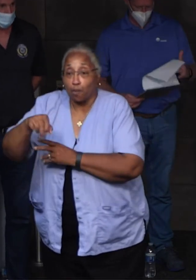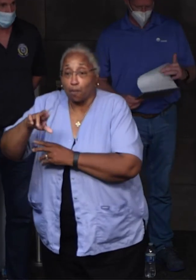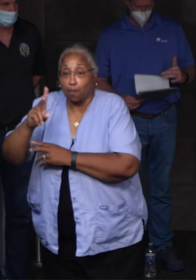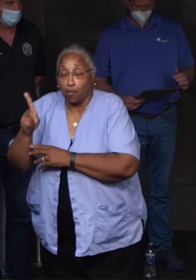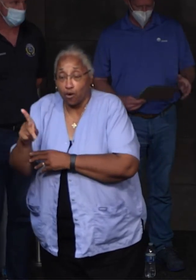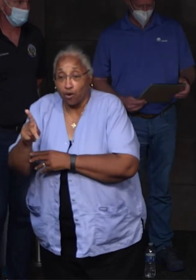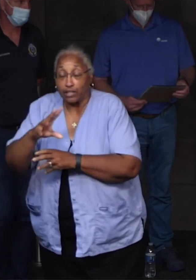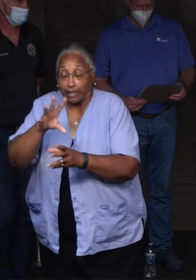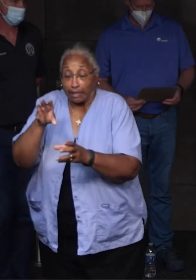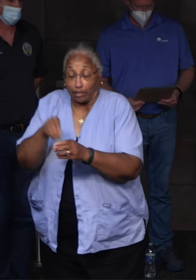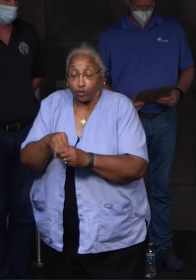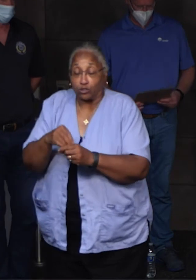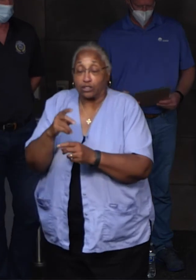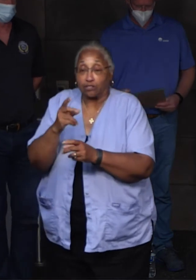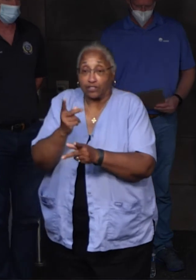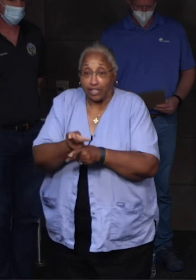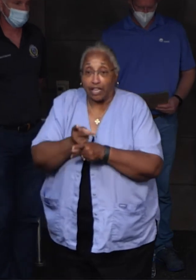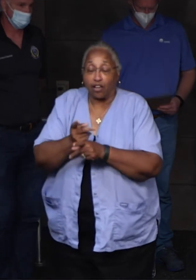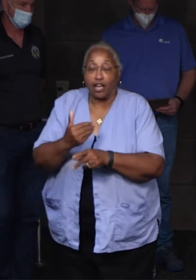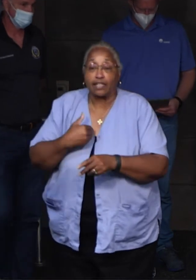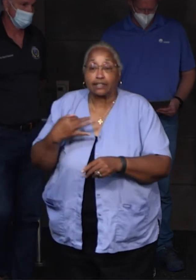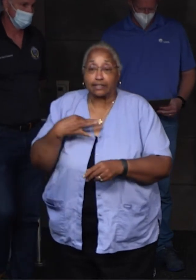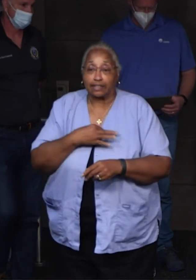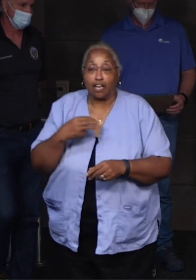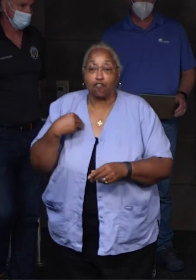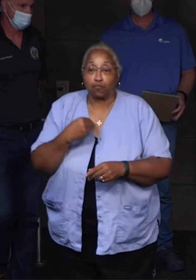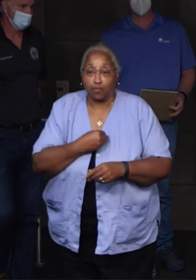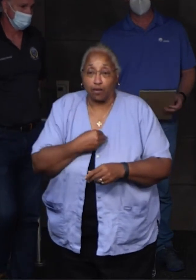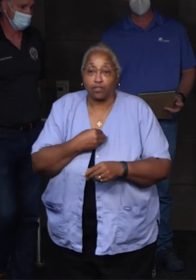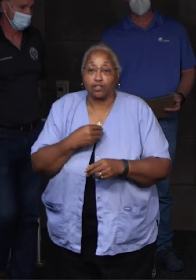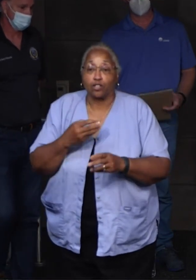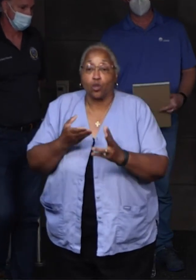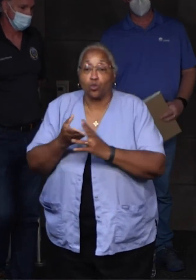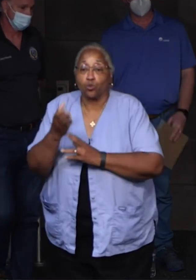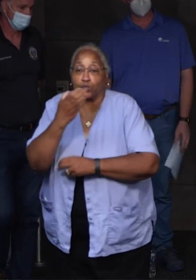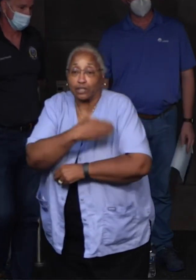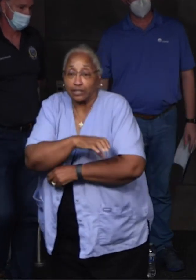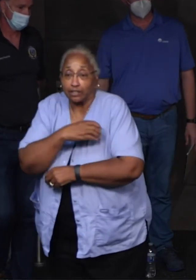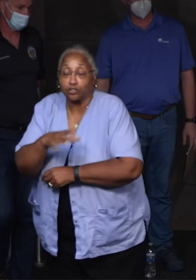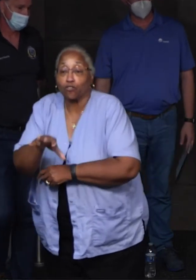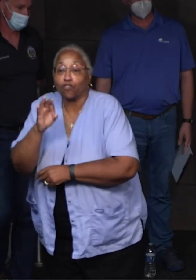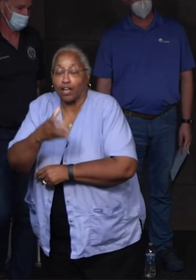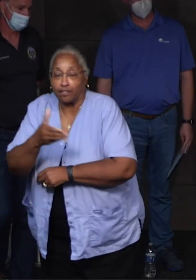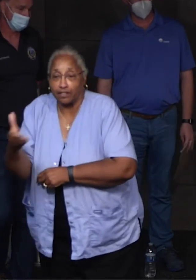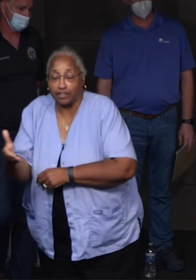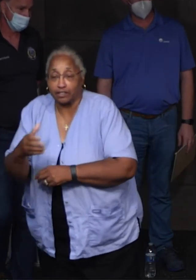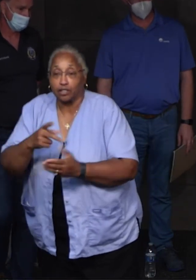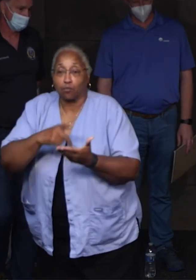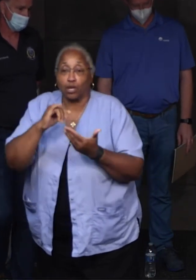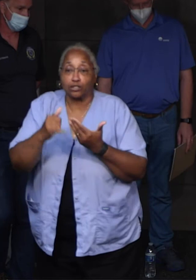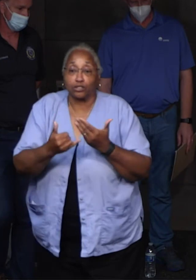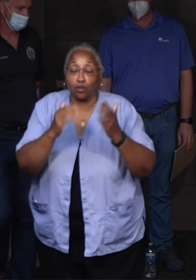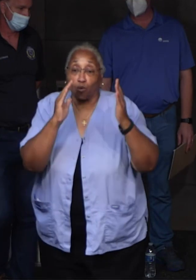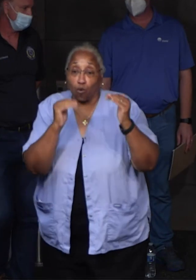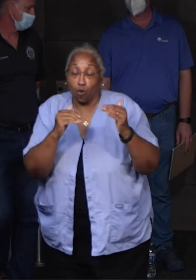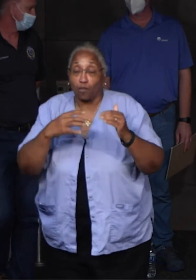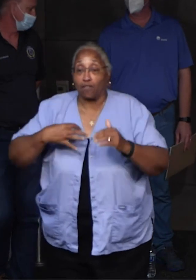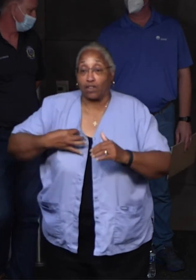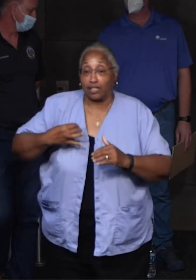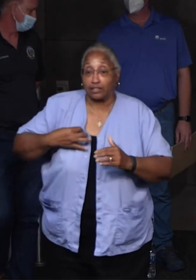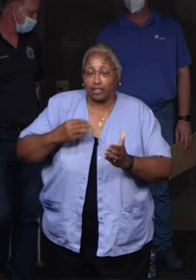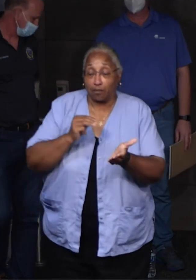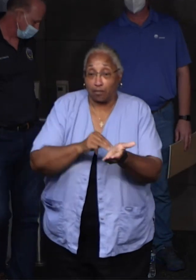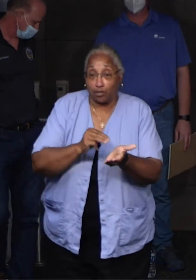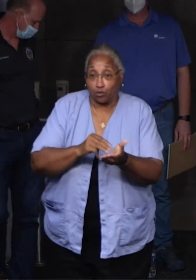Inclusive care had a staff member come in to go through their clinics to find the supplies. Project HOPE, which is a volunteer medical